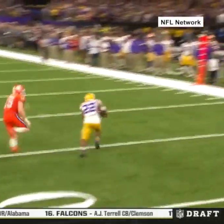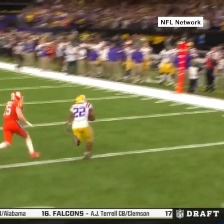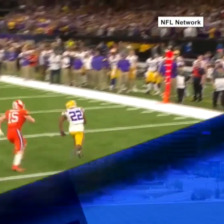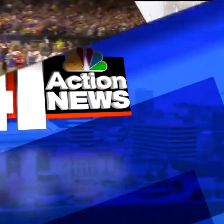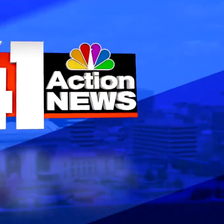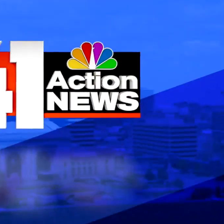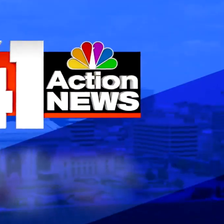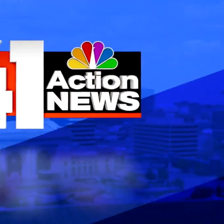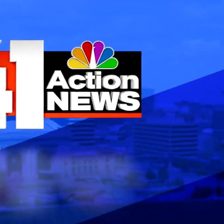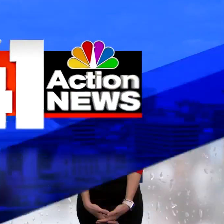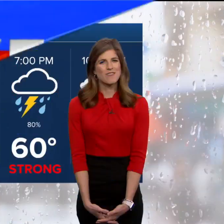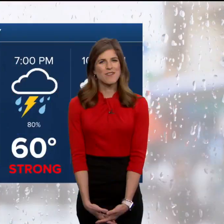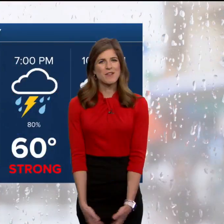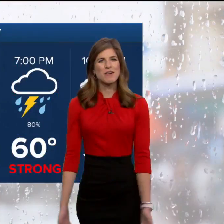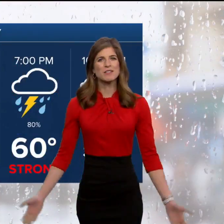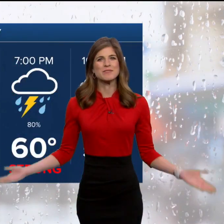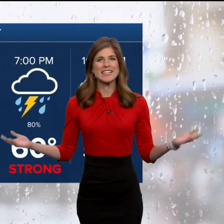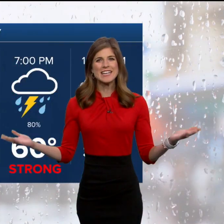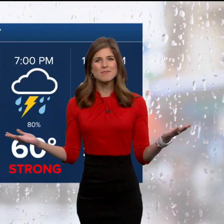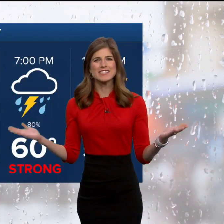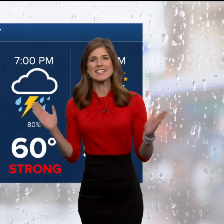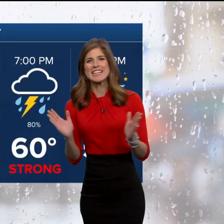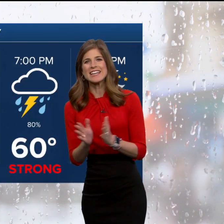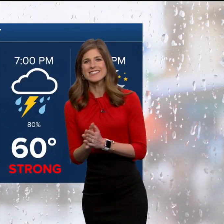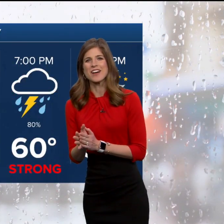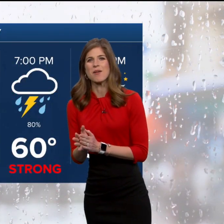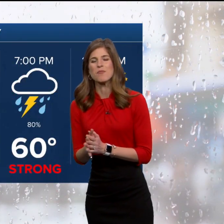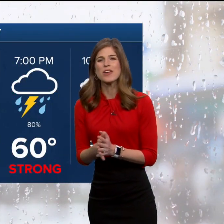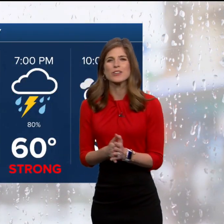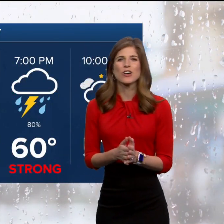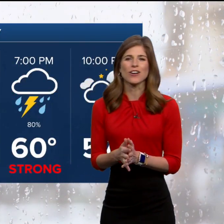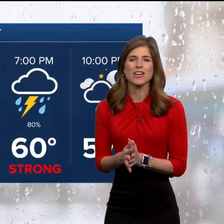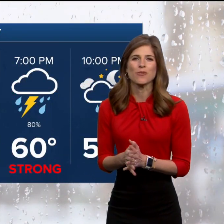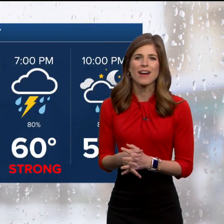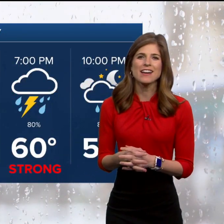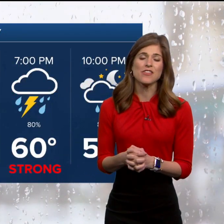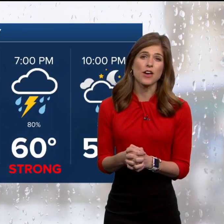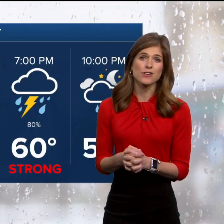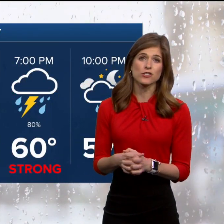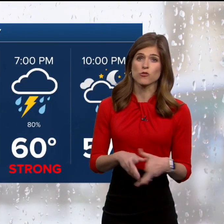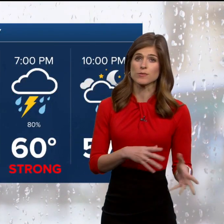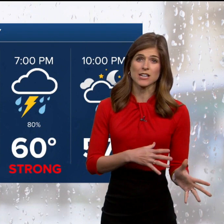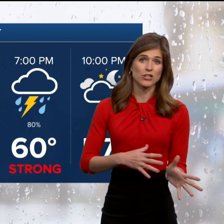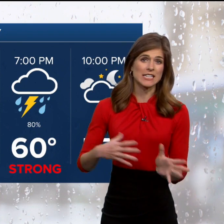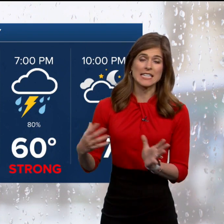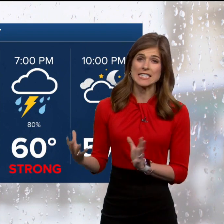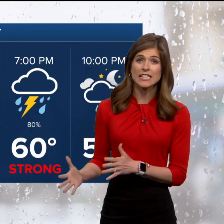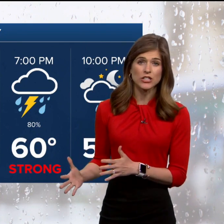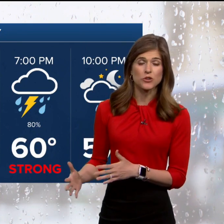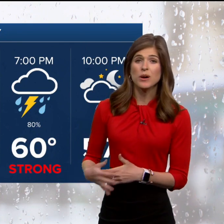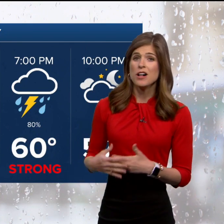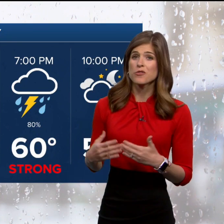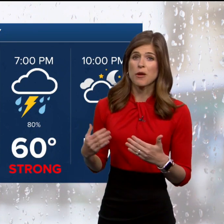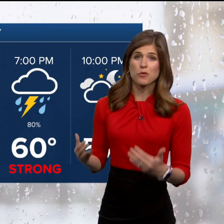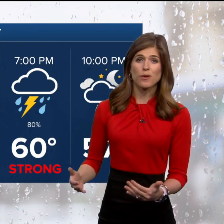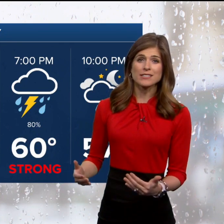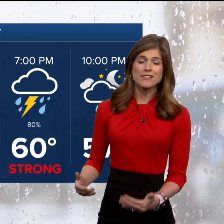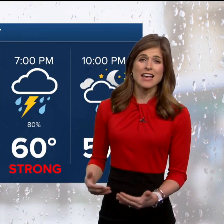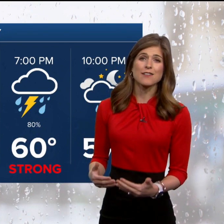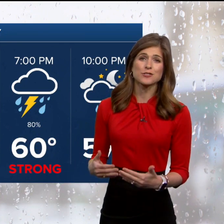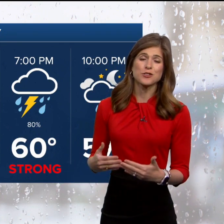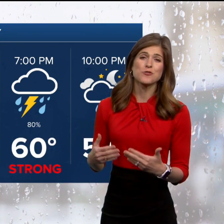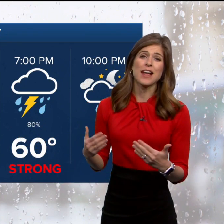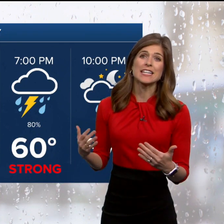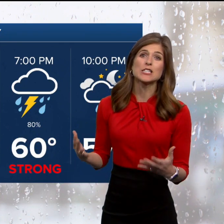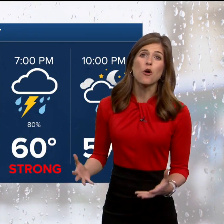forecast. All right, welcome to him to the kingdom. We are talking rain and thunderstorms that are going to continue throughout the